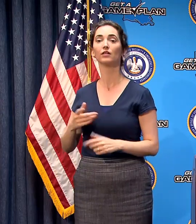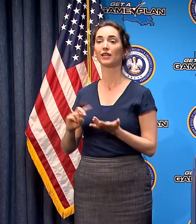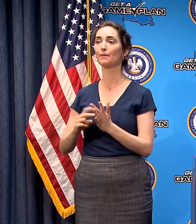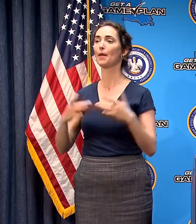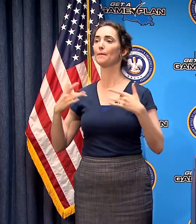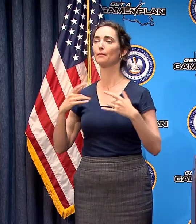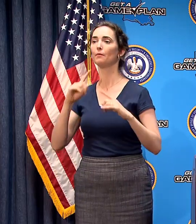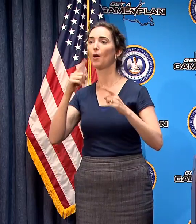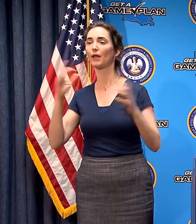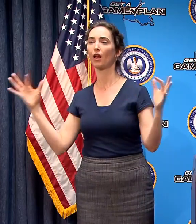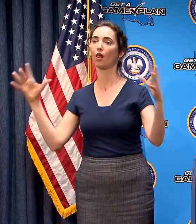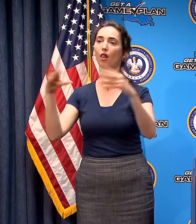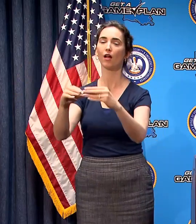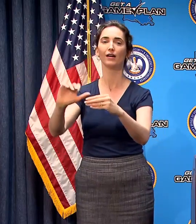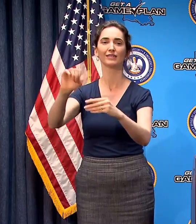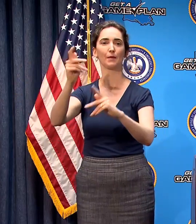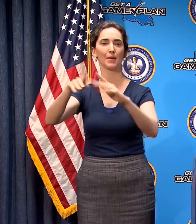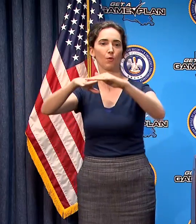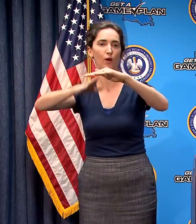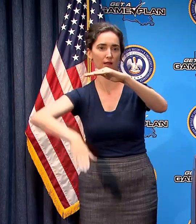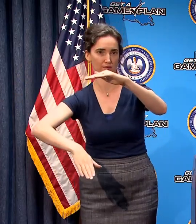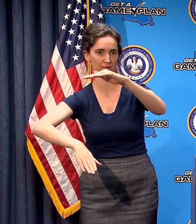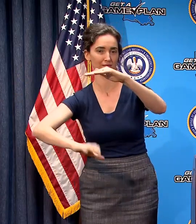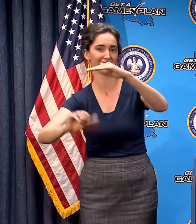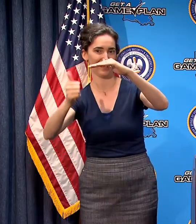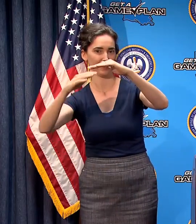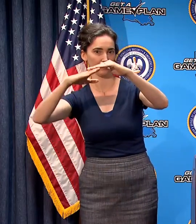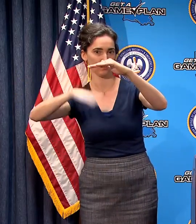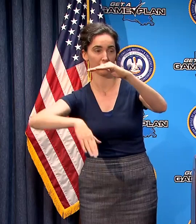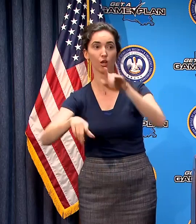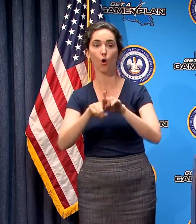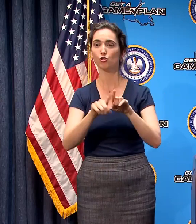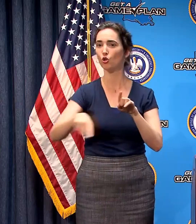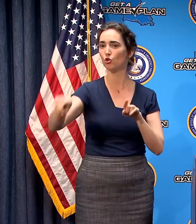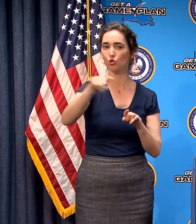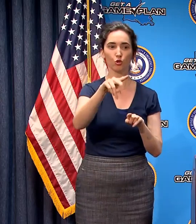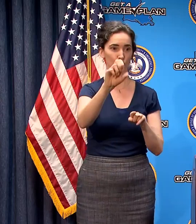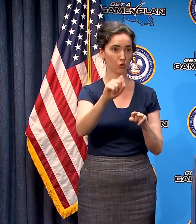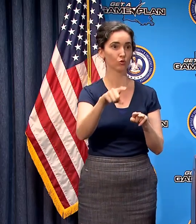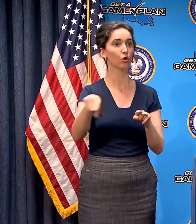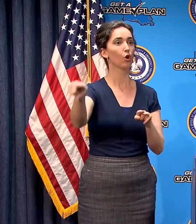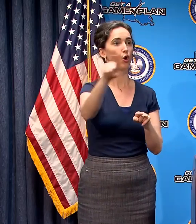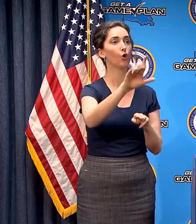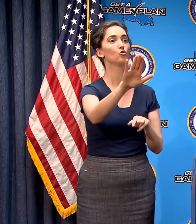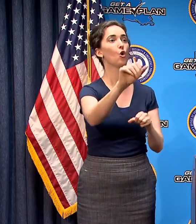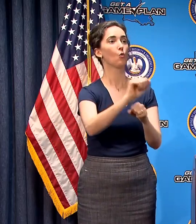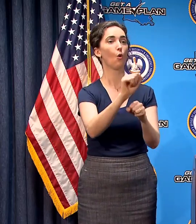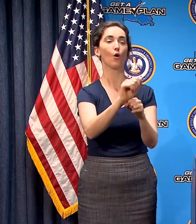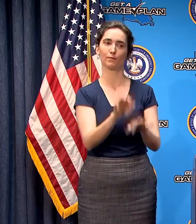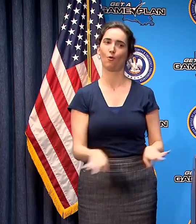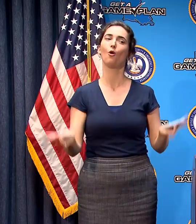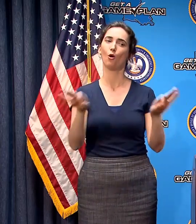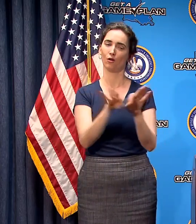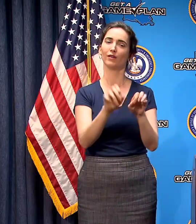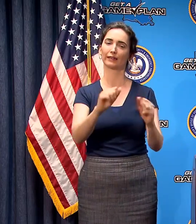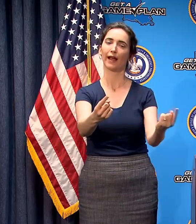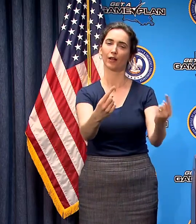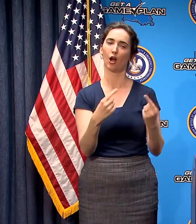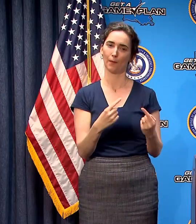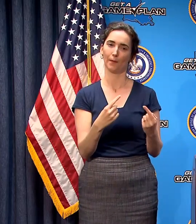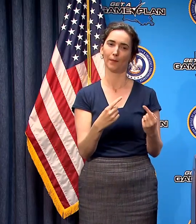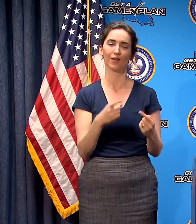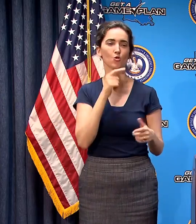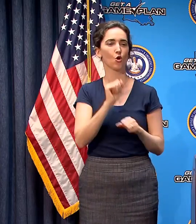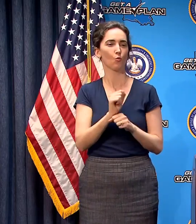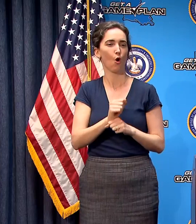gatherings to no more than 10 people and yes for the journalists in the room we do consider your work to be essential as